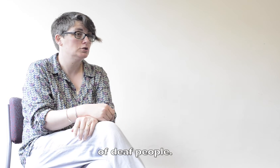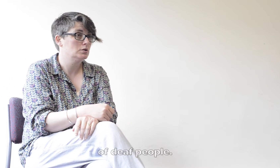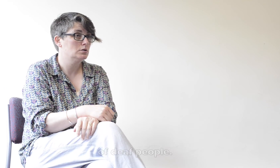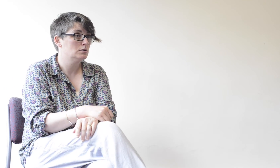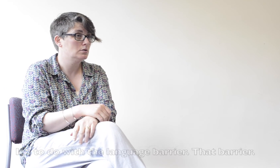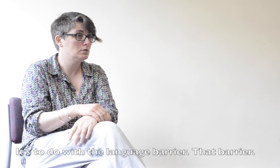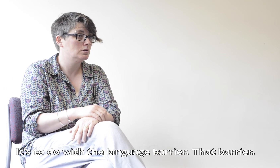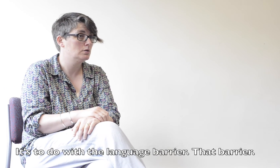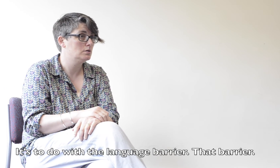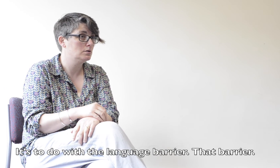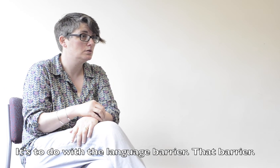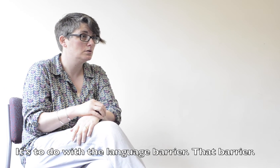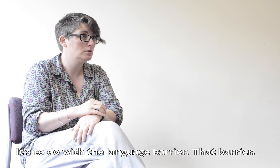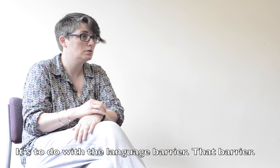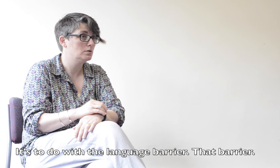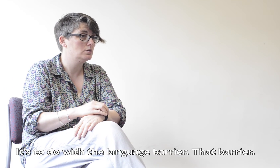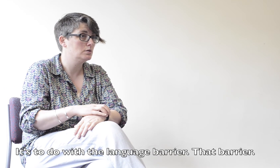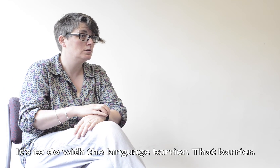It's to do with the language. It's a language barrier.